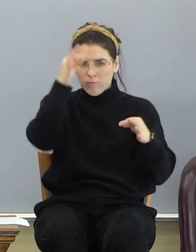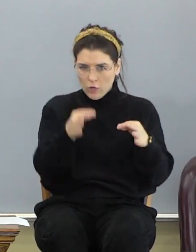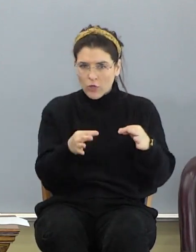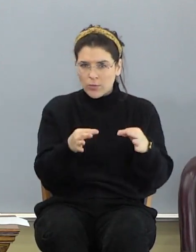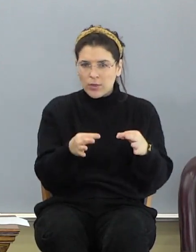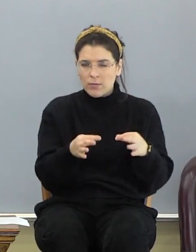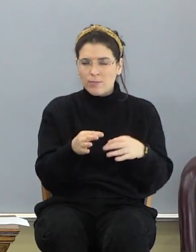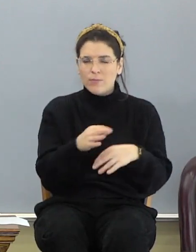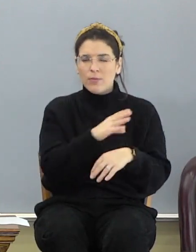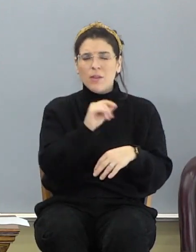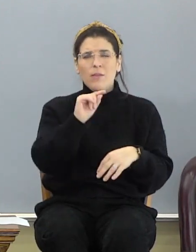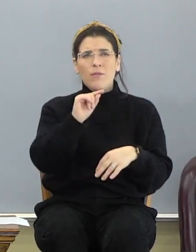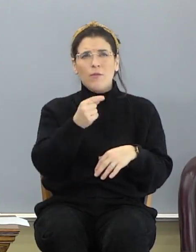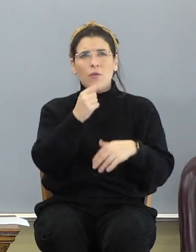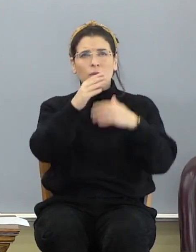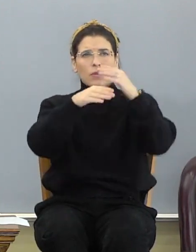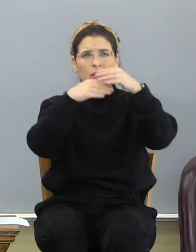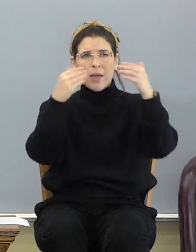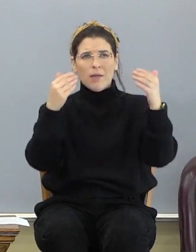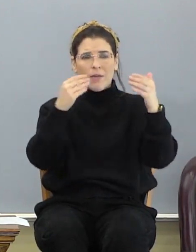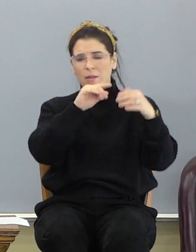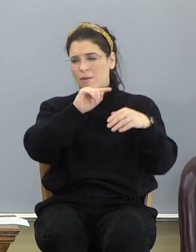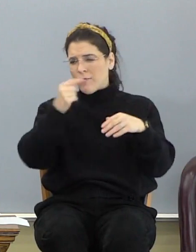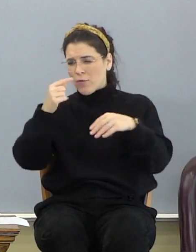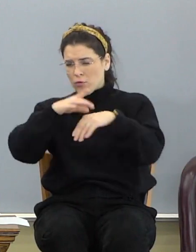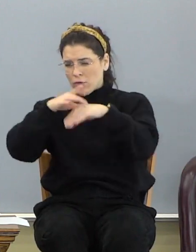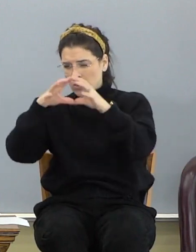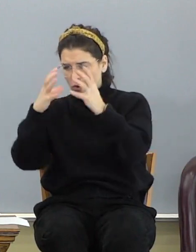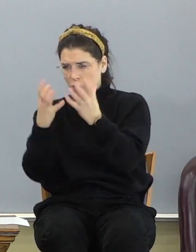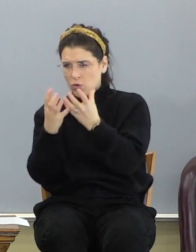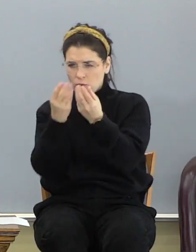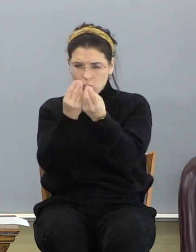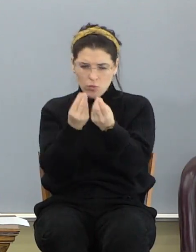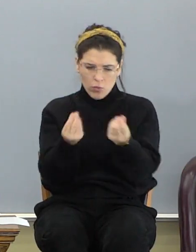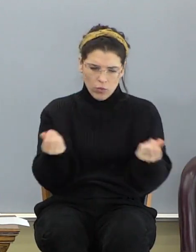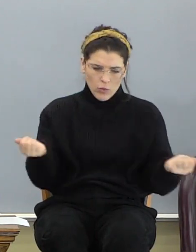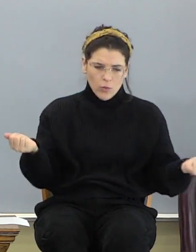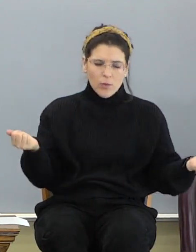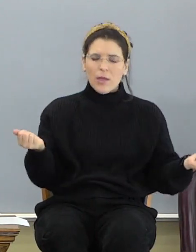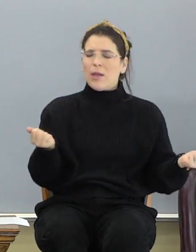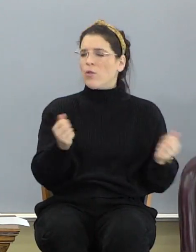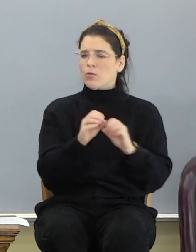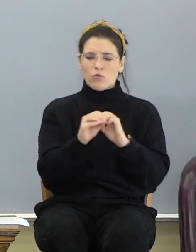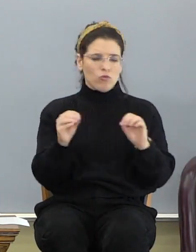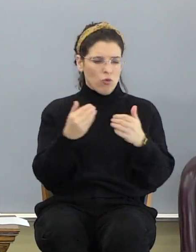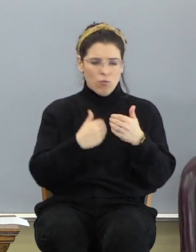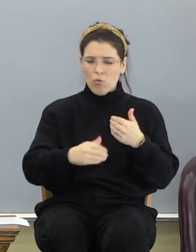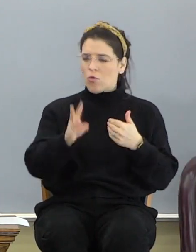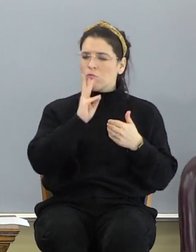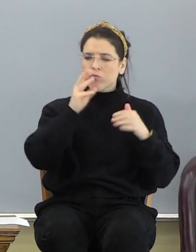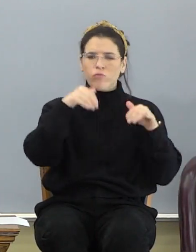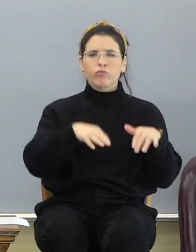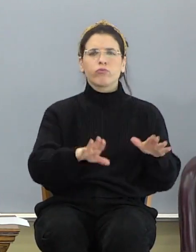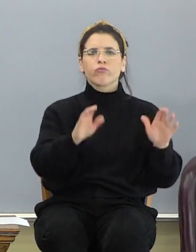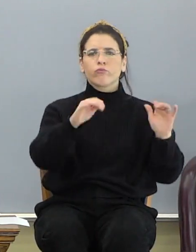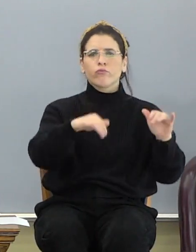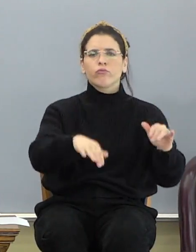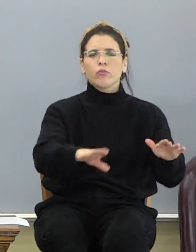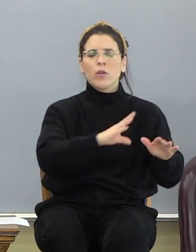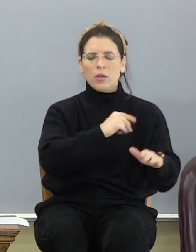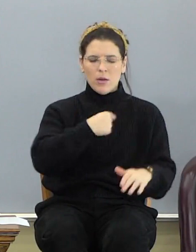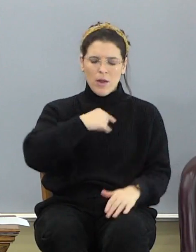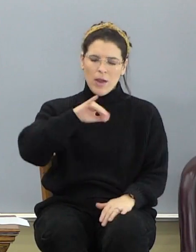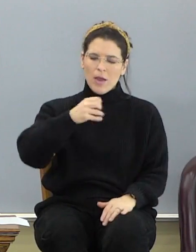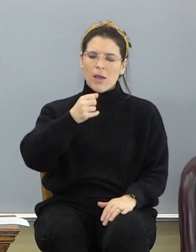And the first heaven and the first earth were passed away and there was no more sea. And I, John,